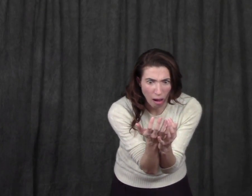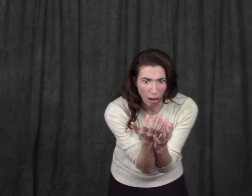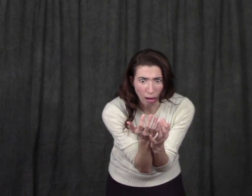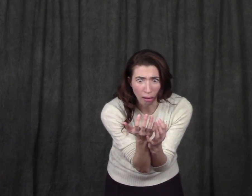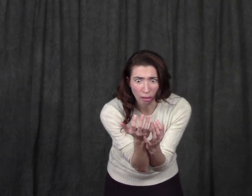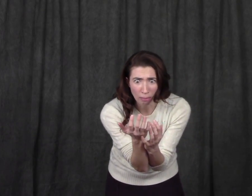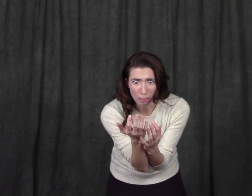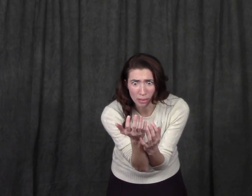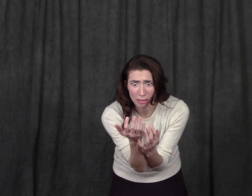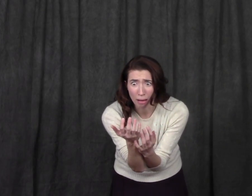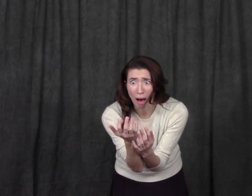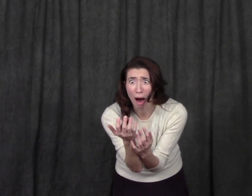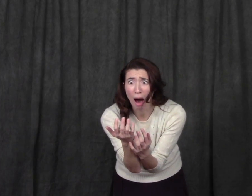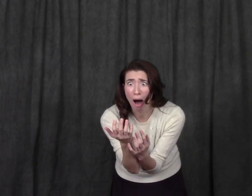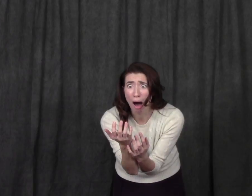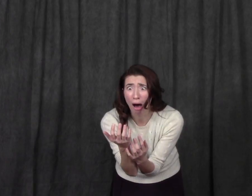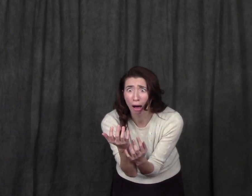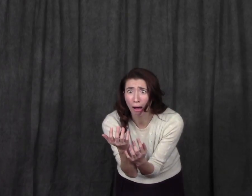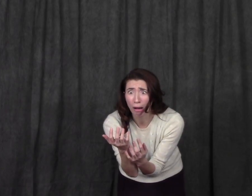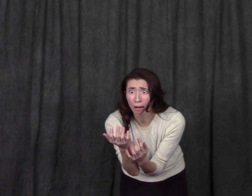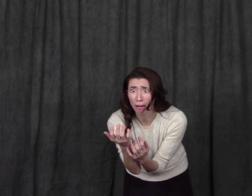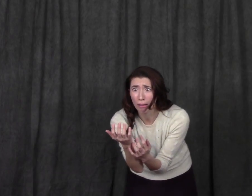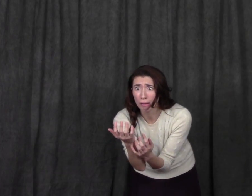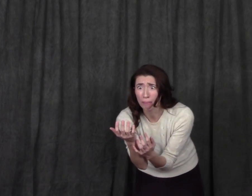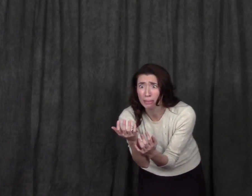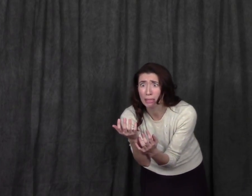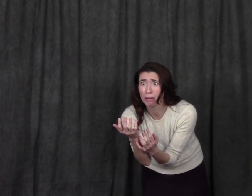Mischief! Mischief!